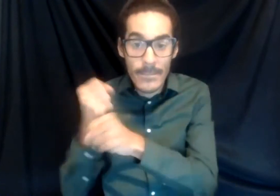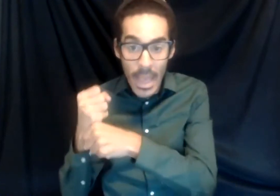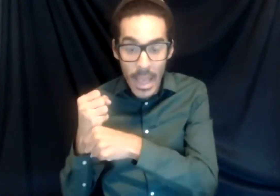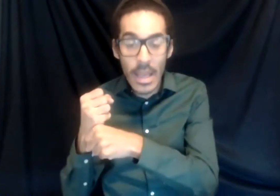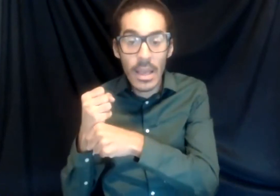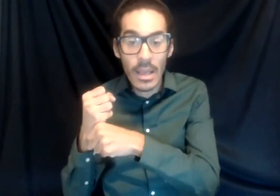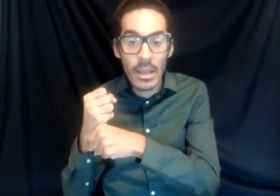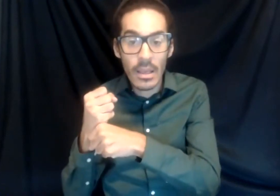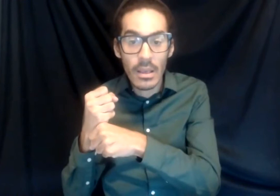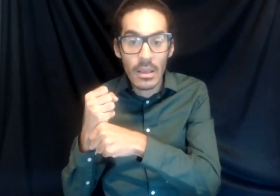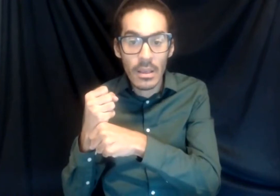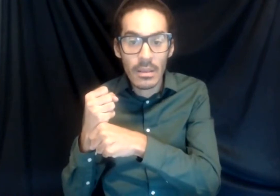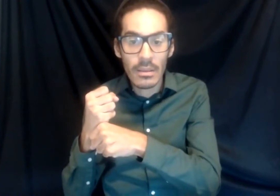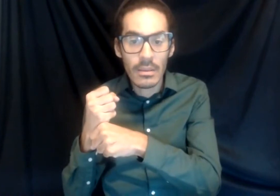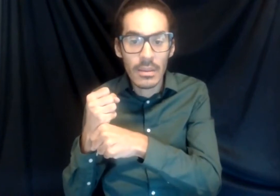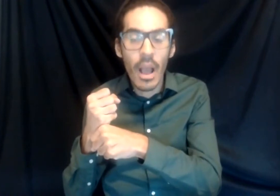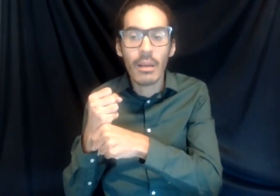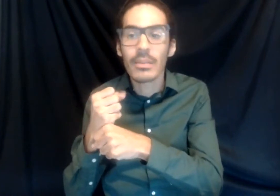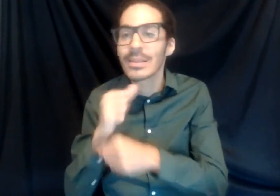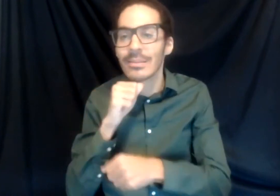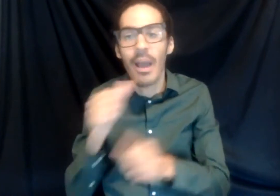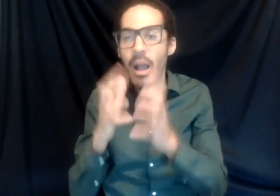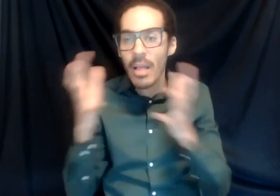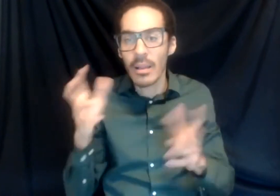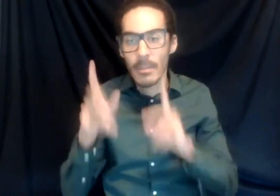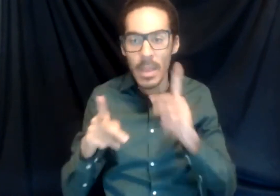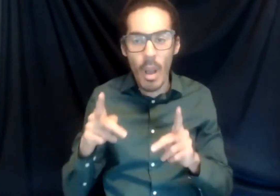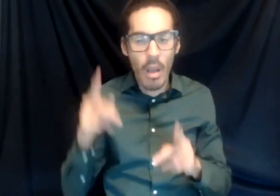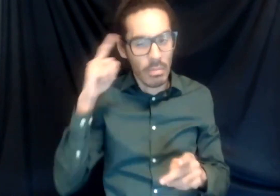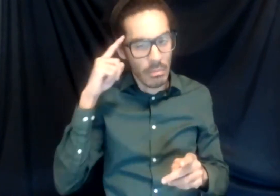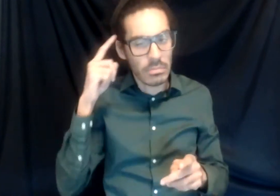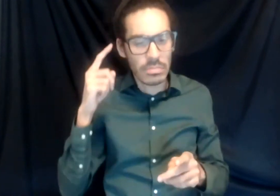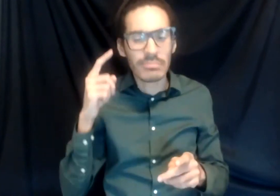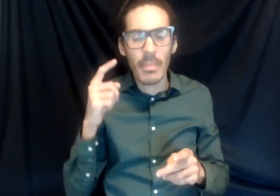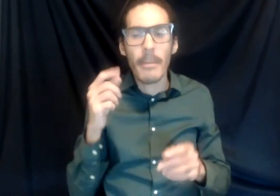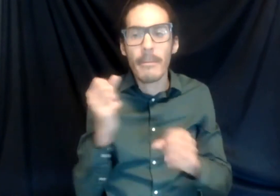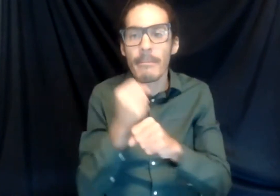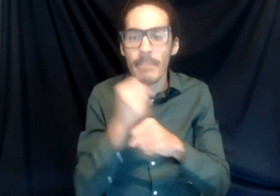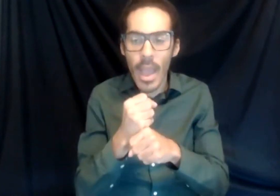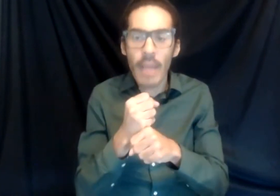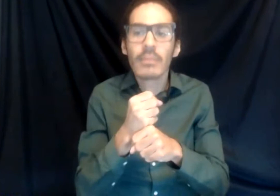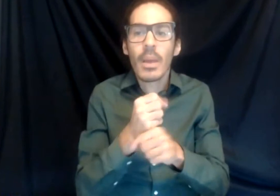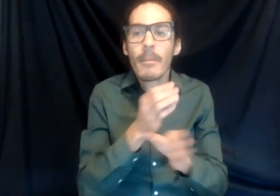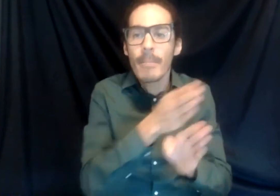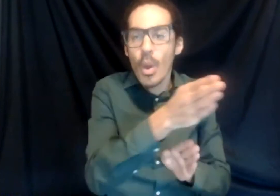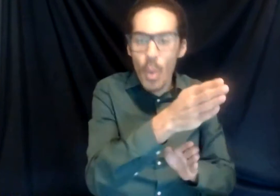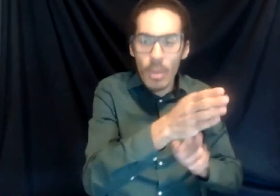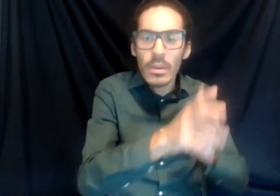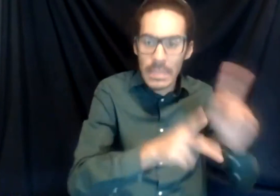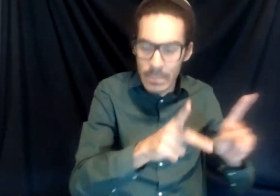not a lot of people in mind. They're mostly made with the more majority group which have which are more cis white males. And I